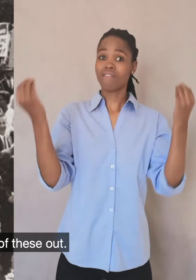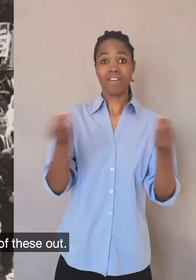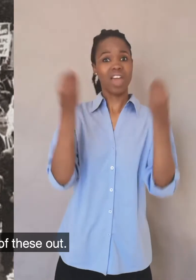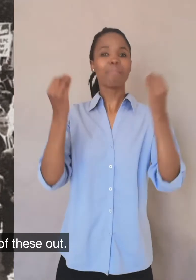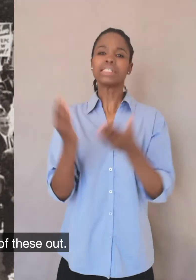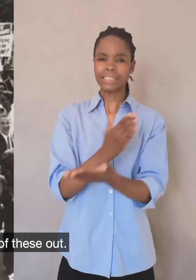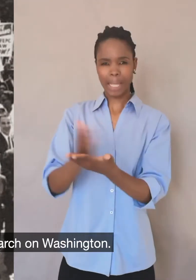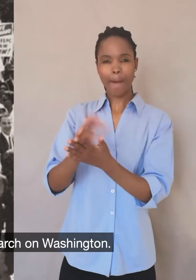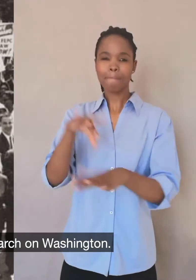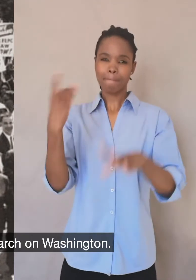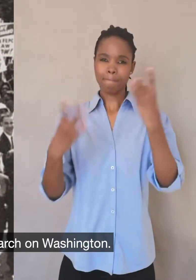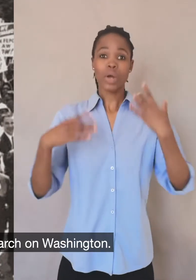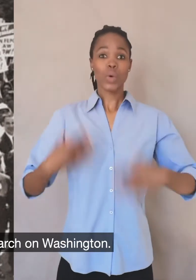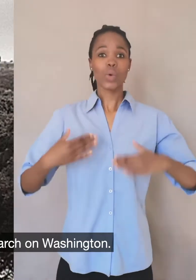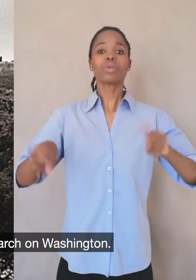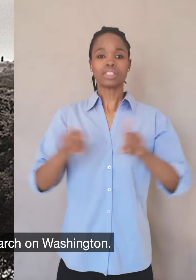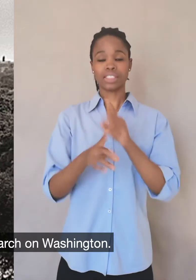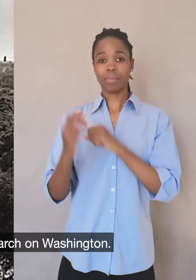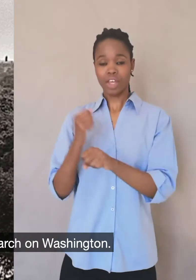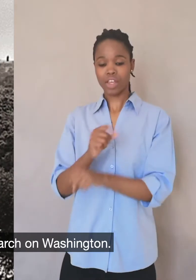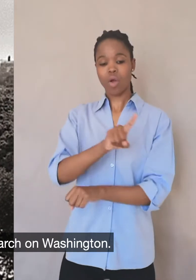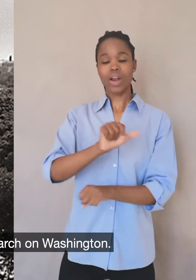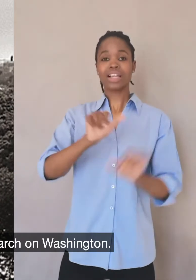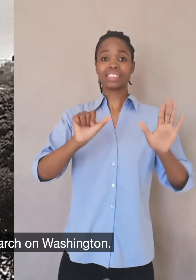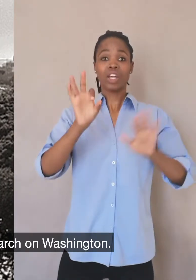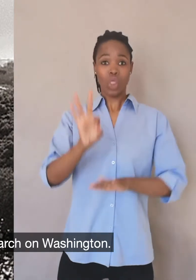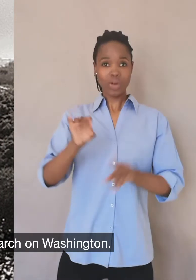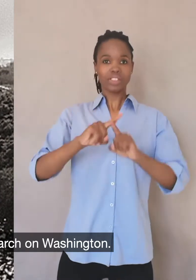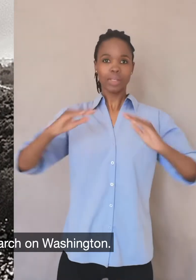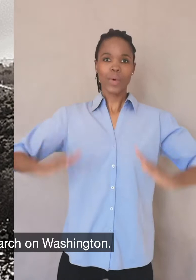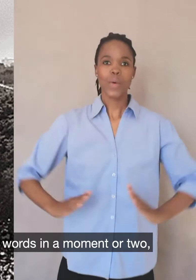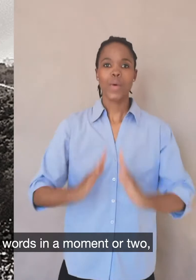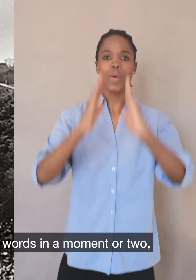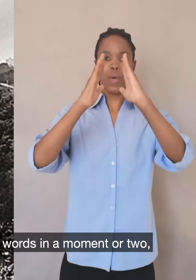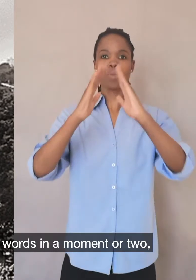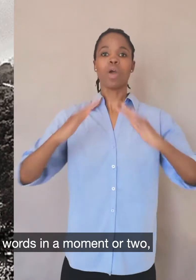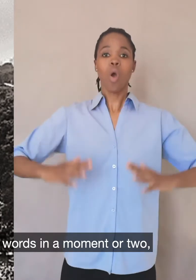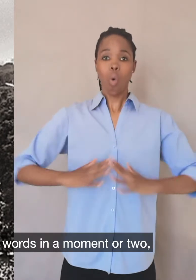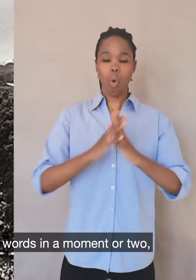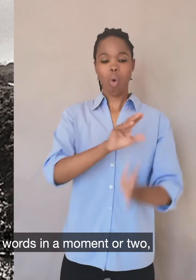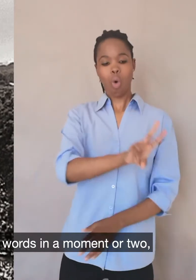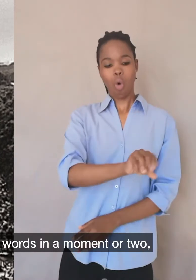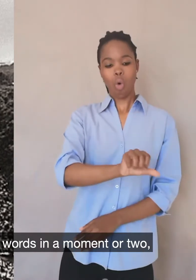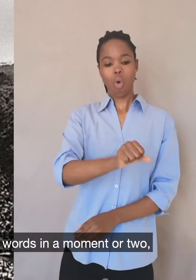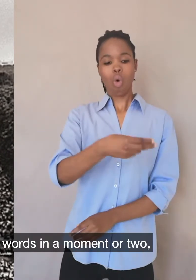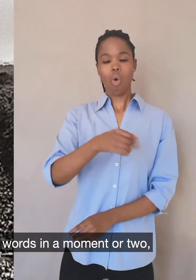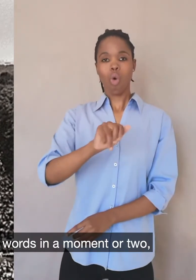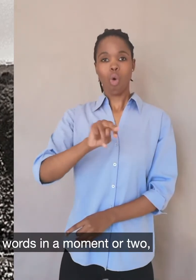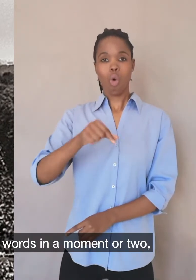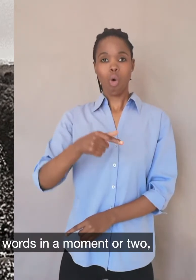some of these out, but his big one was in 1963, the March on Washington, from which we can quote some immortal words